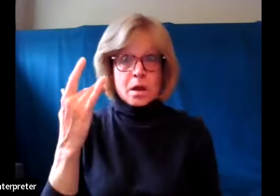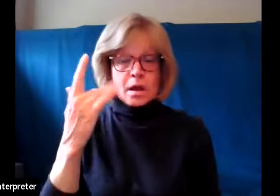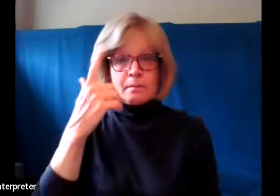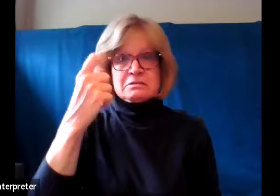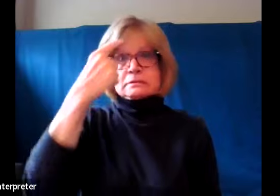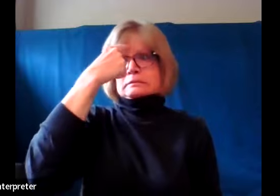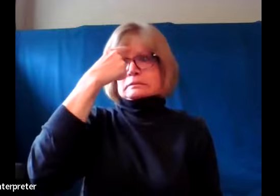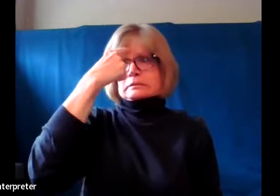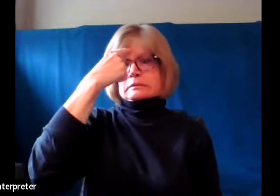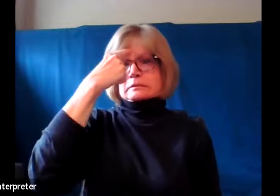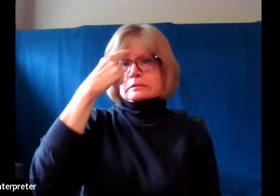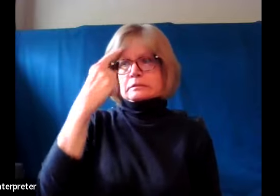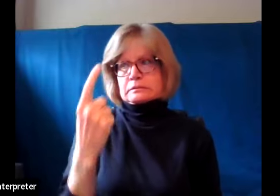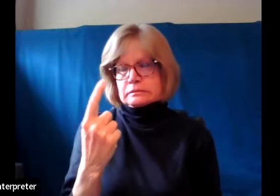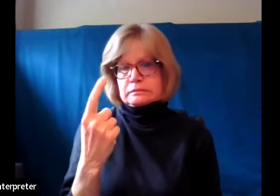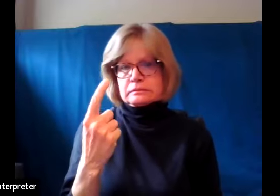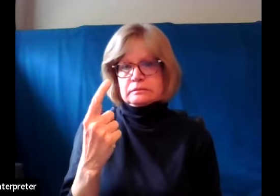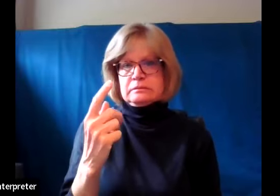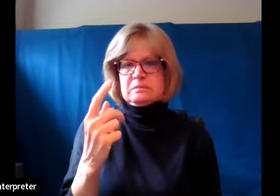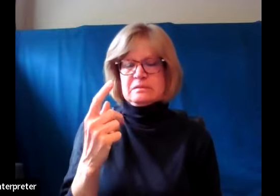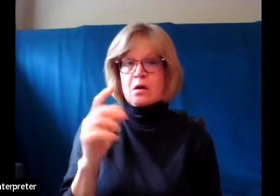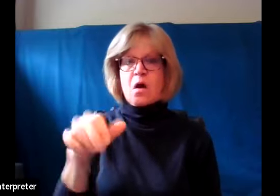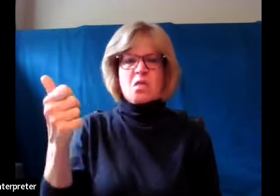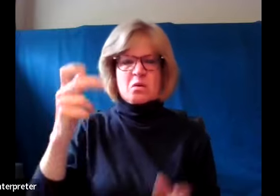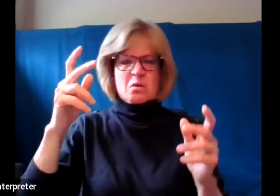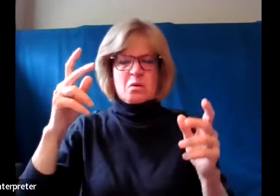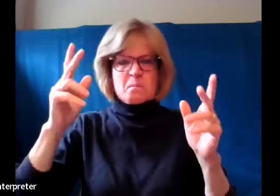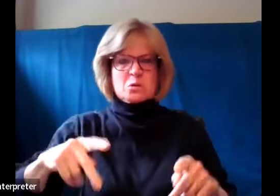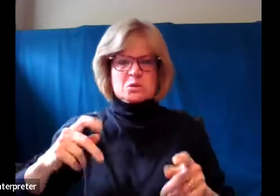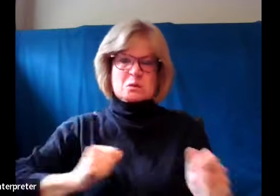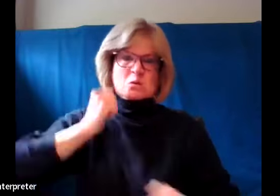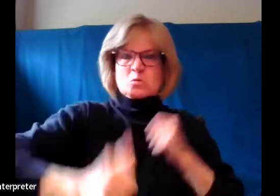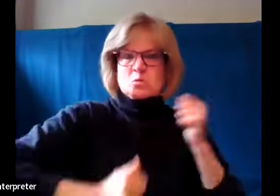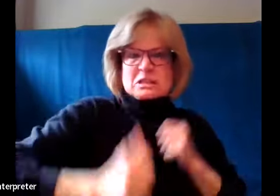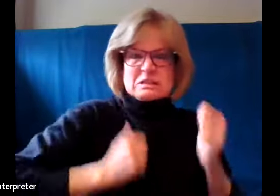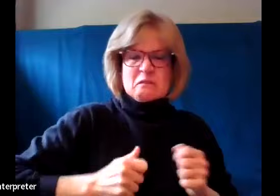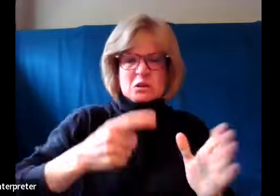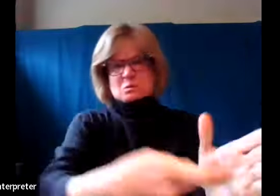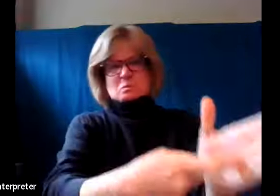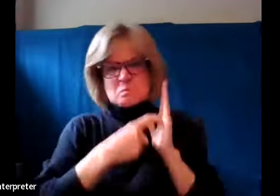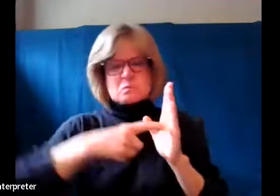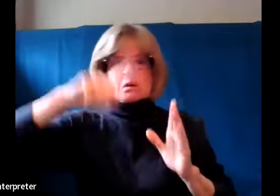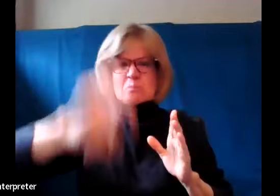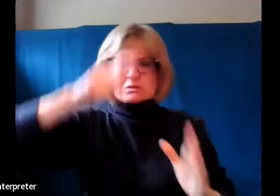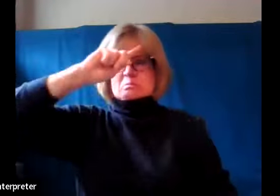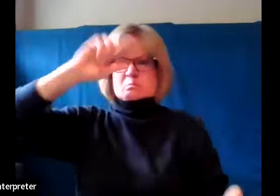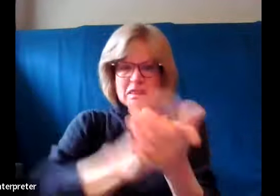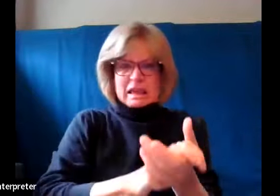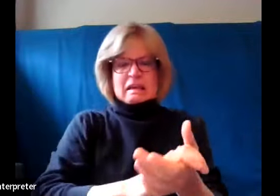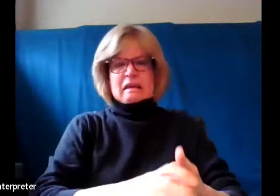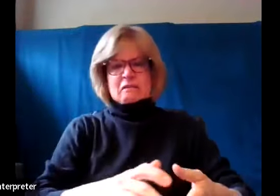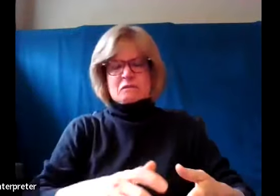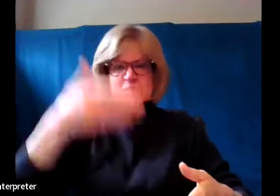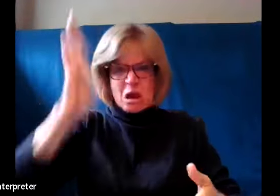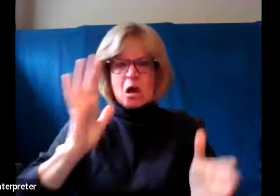our minds, maybe, of someone who very aggressively is going after someone and insisting that they have to believe in it.